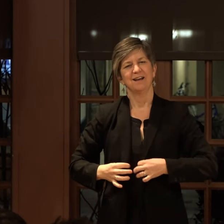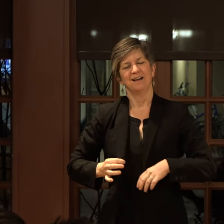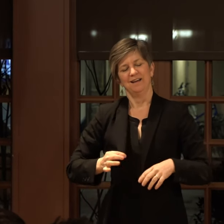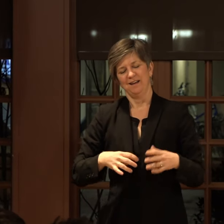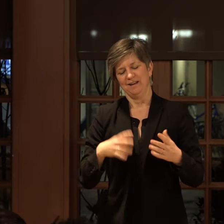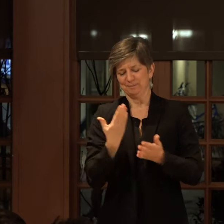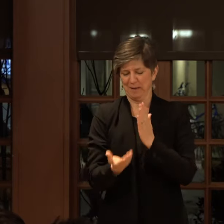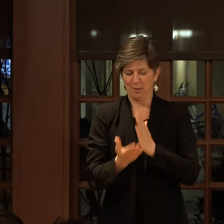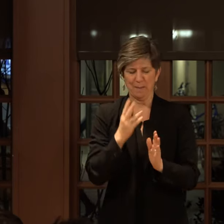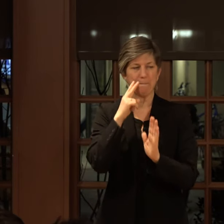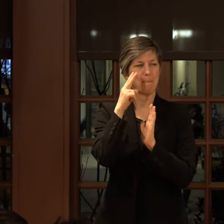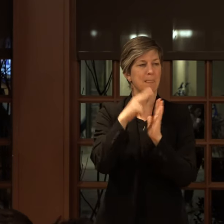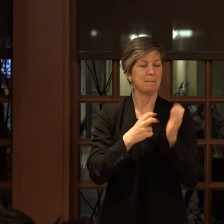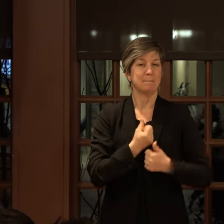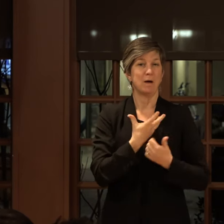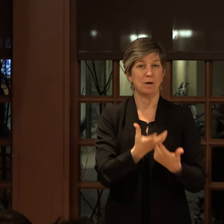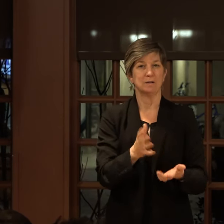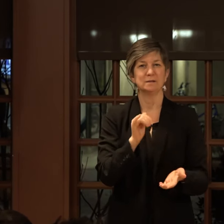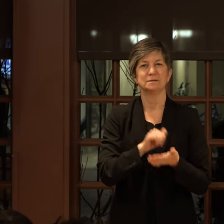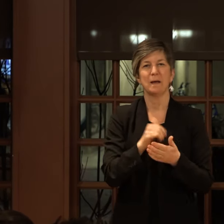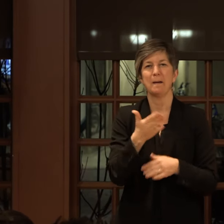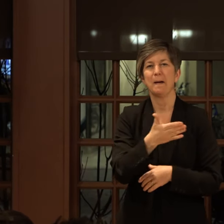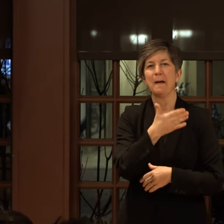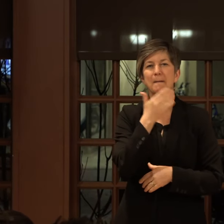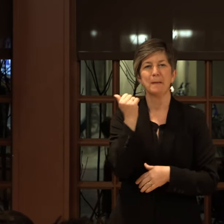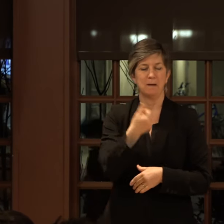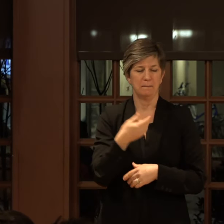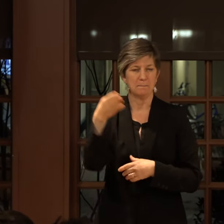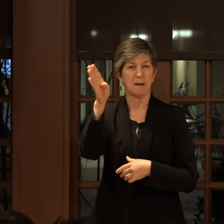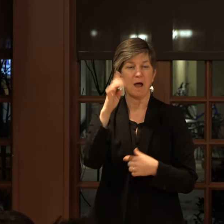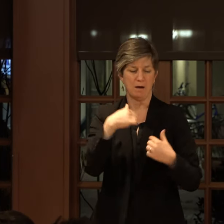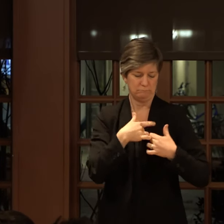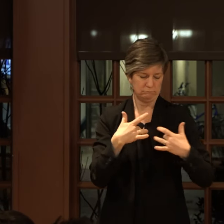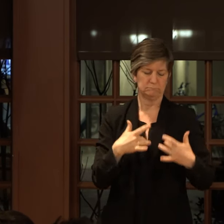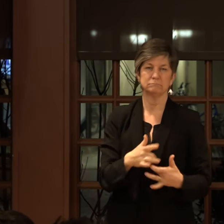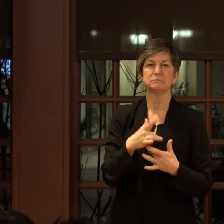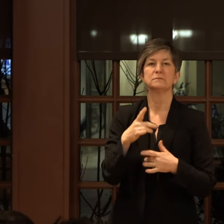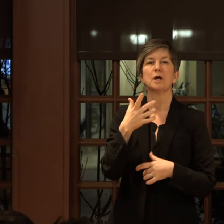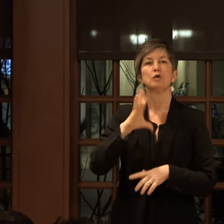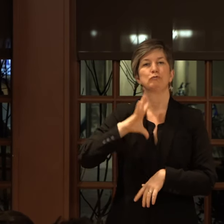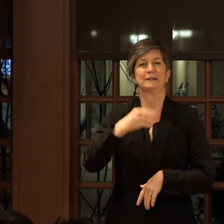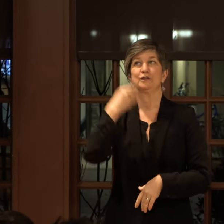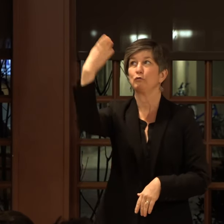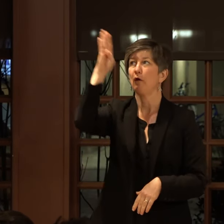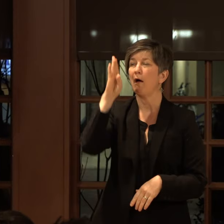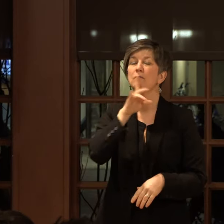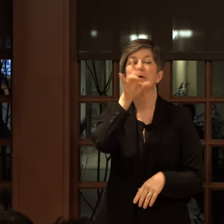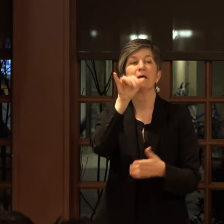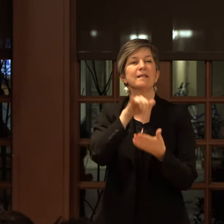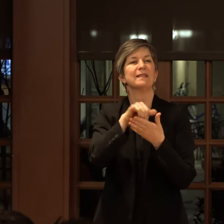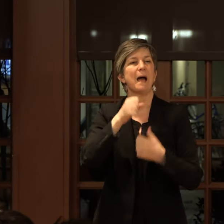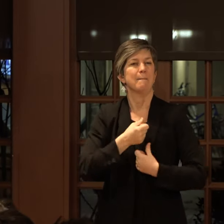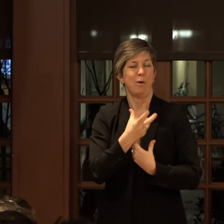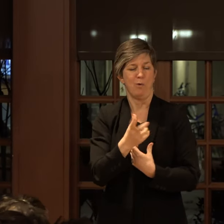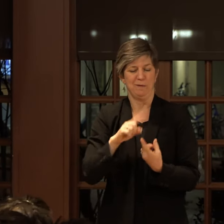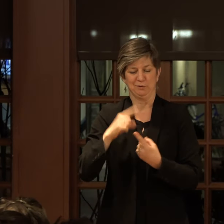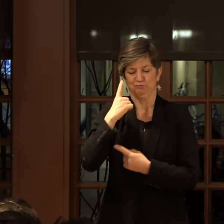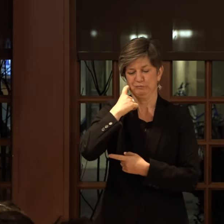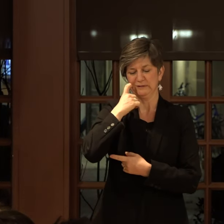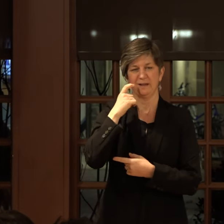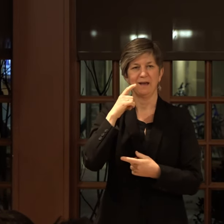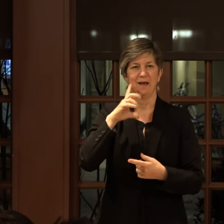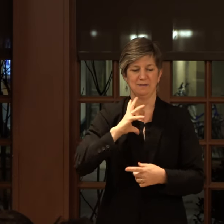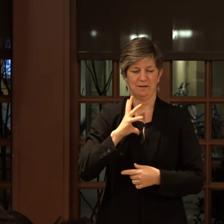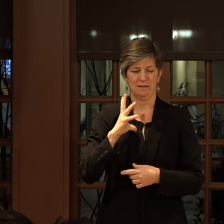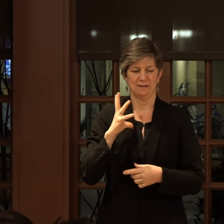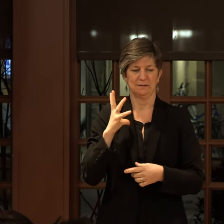And anyway, so I'm going to read this poem. It's called Better My Heart, Transgender God. And it's the poem until recently, until this